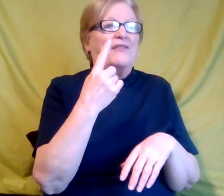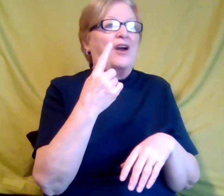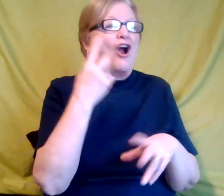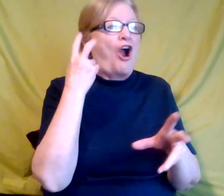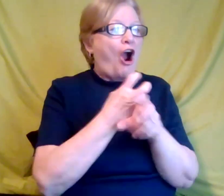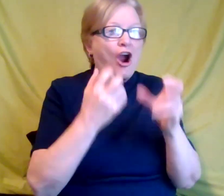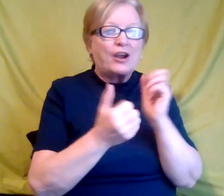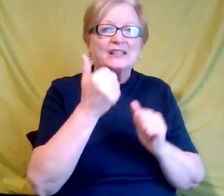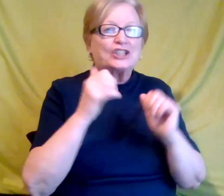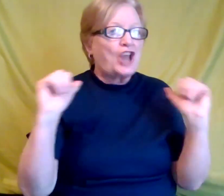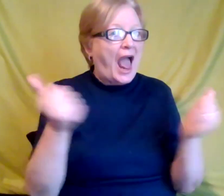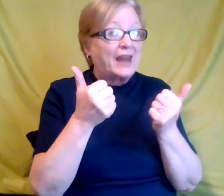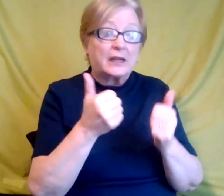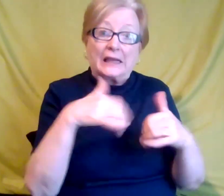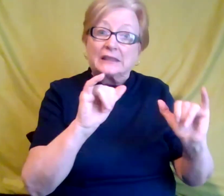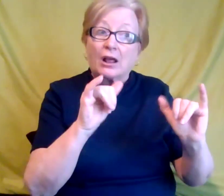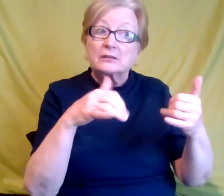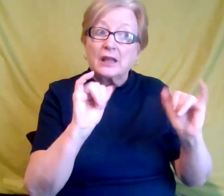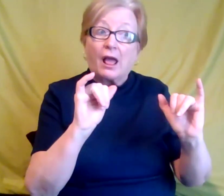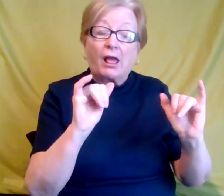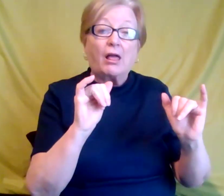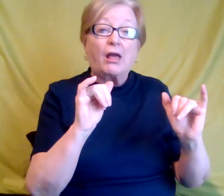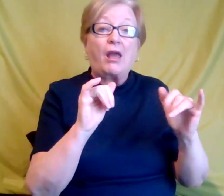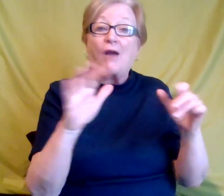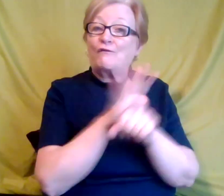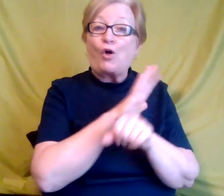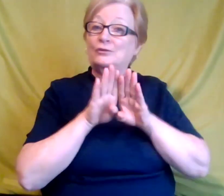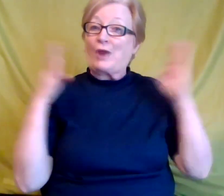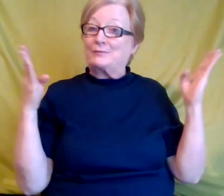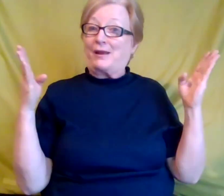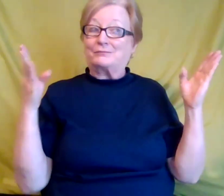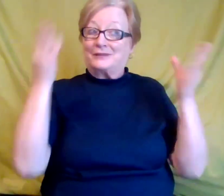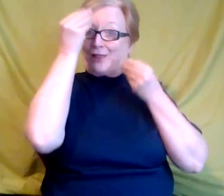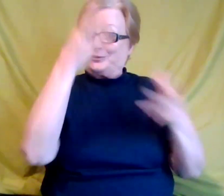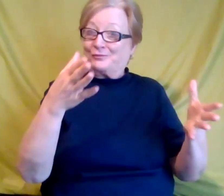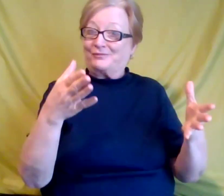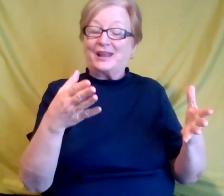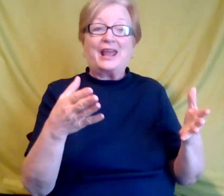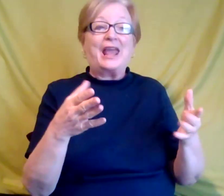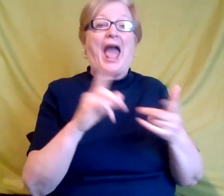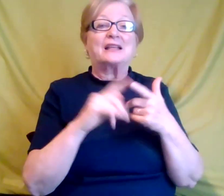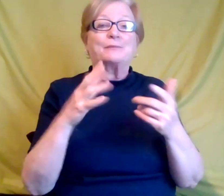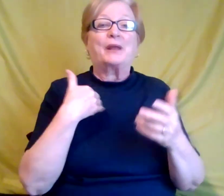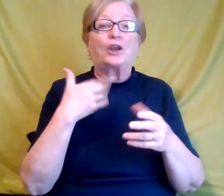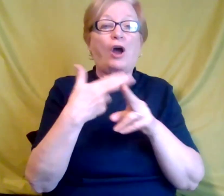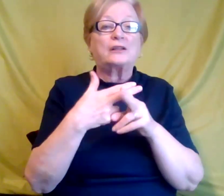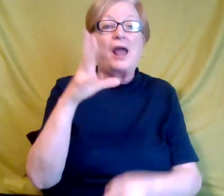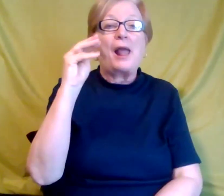challenges, and I still do again, full transparency, um, has been masking. Um,